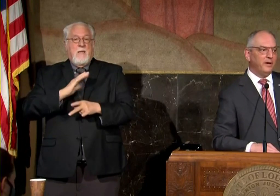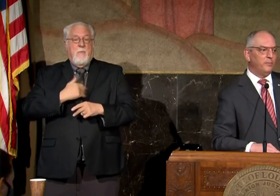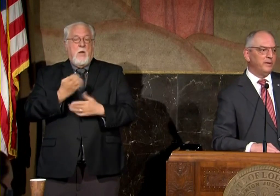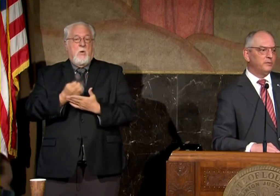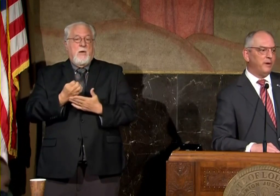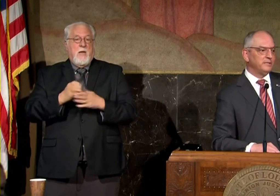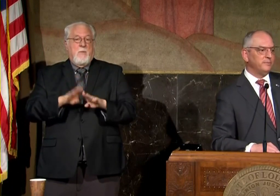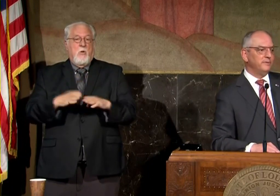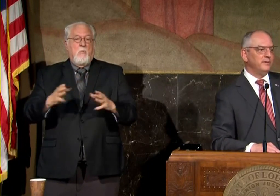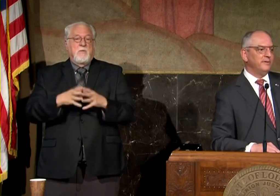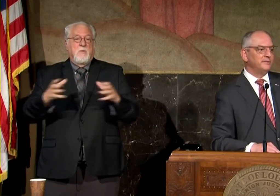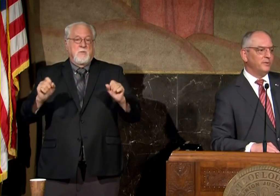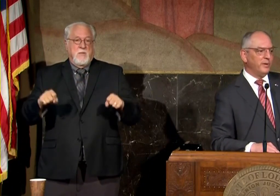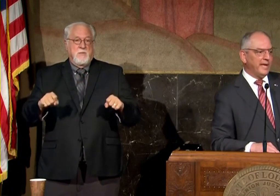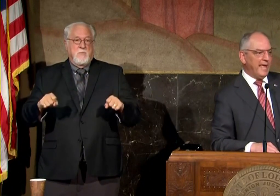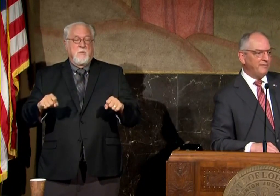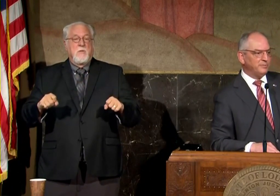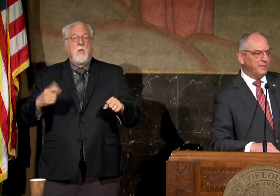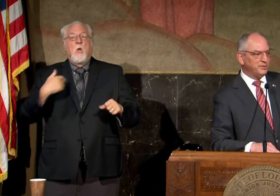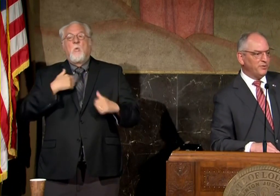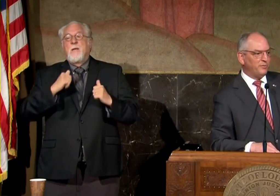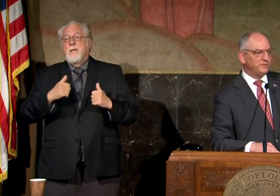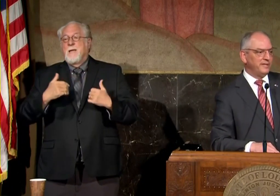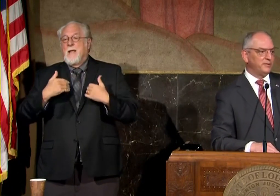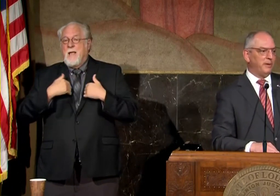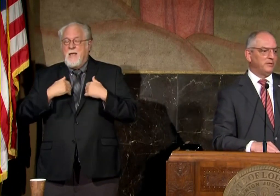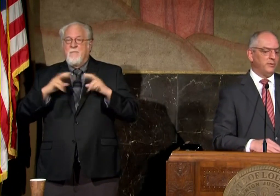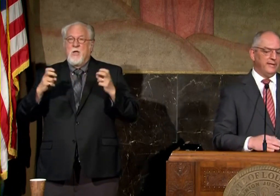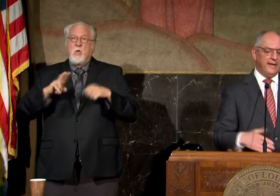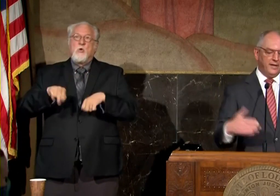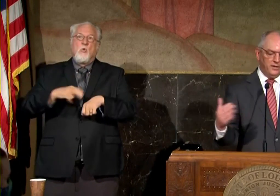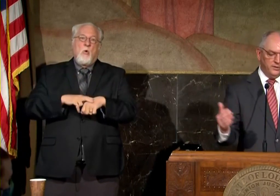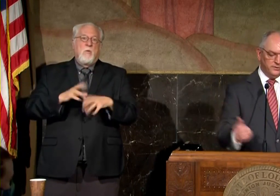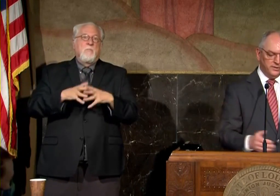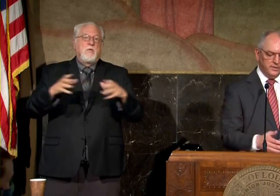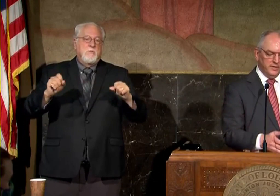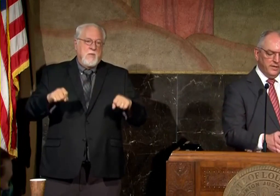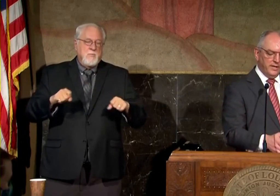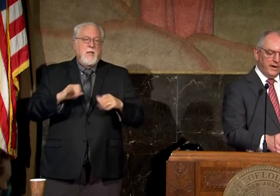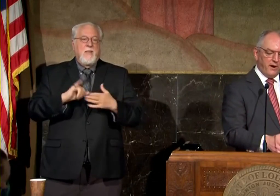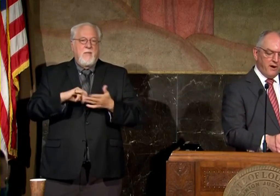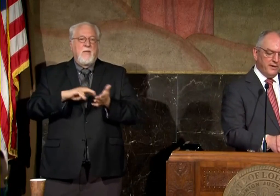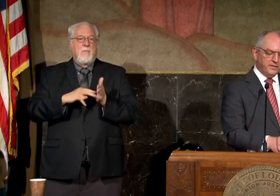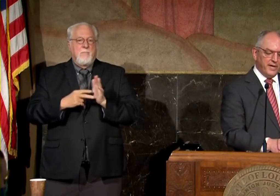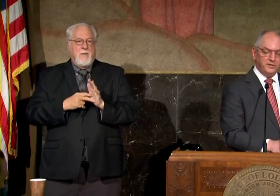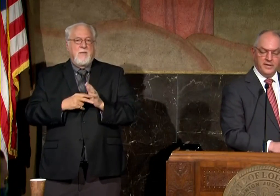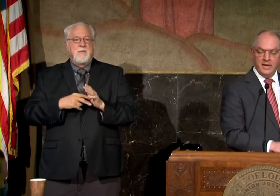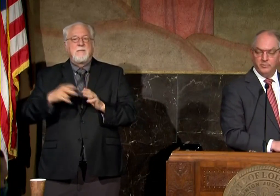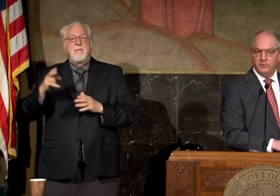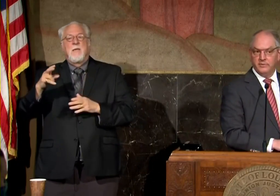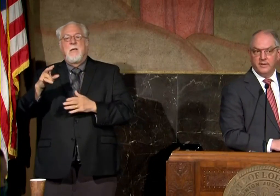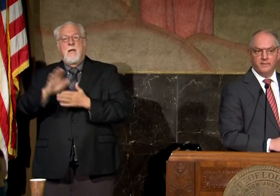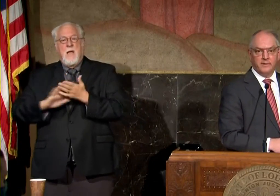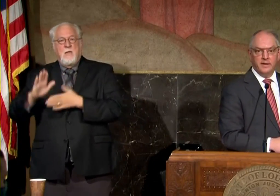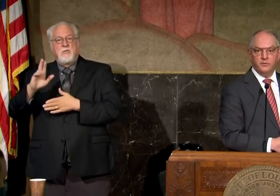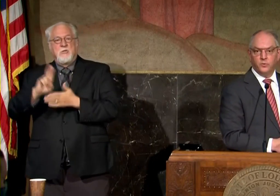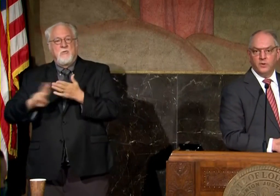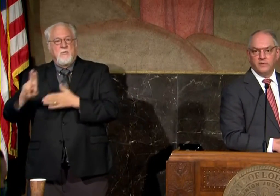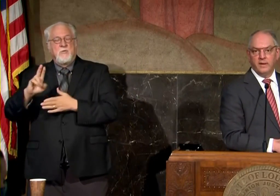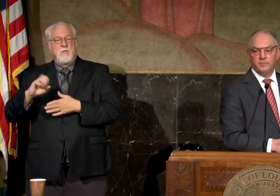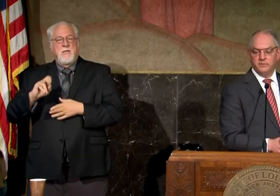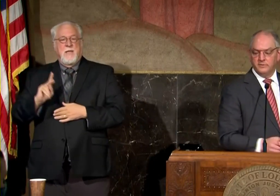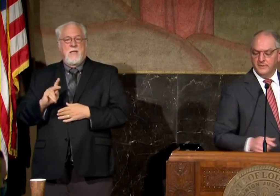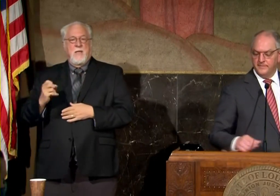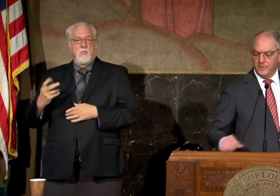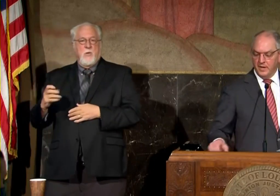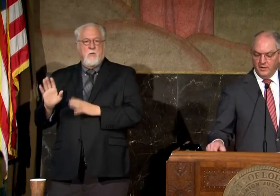economy open as possible so that we can have as much normalcy as possible and that includes our higher education campuses and our k-12